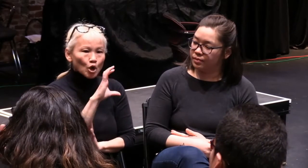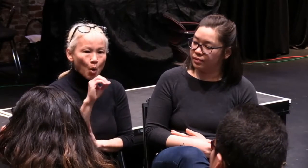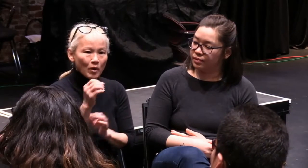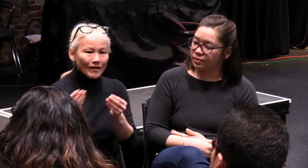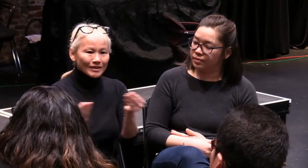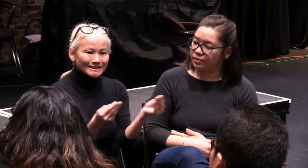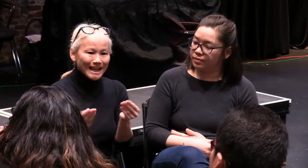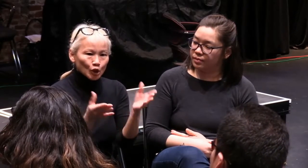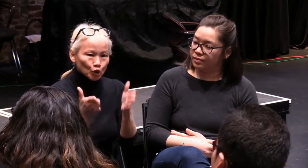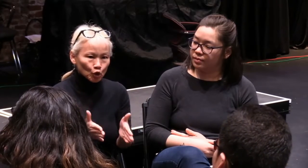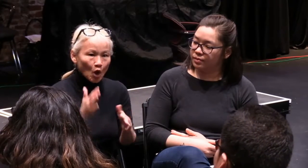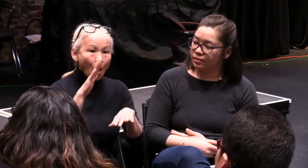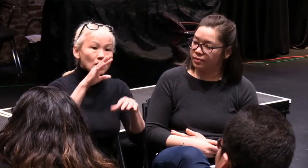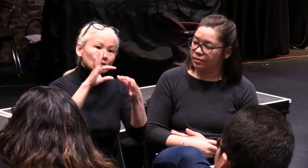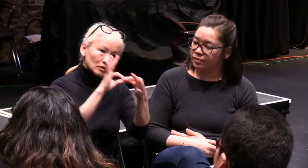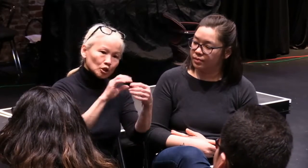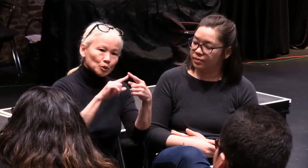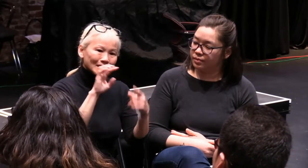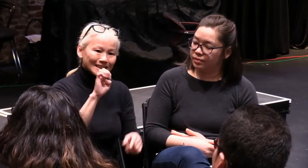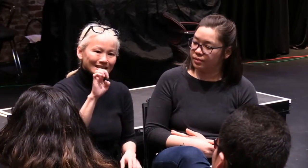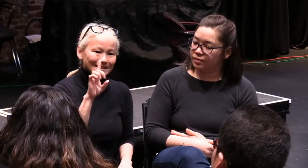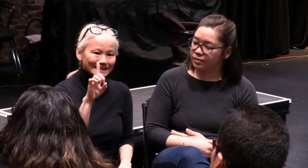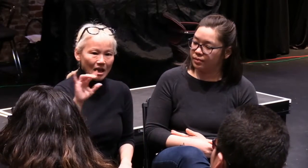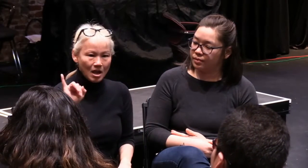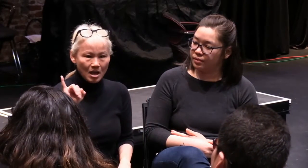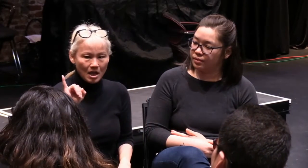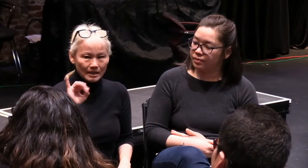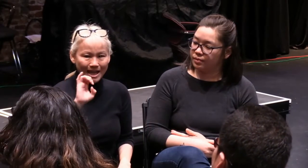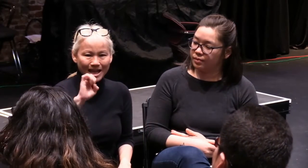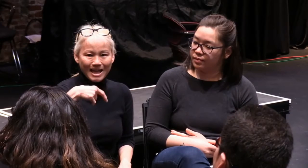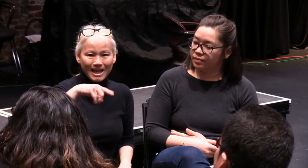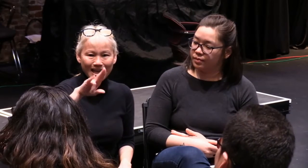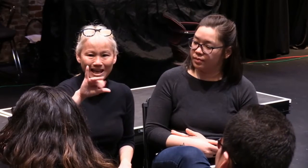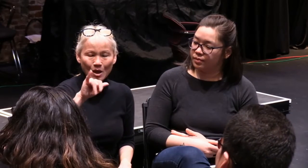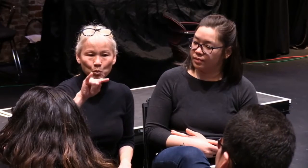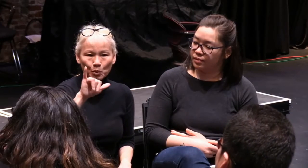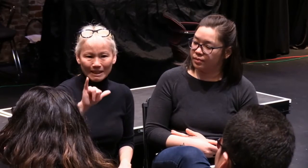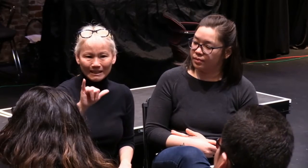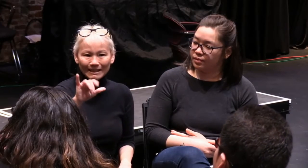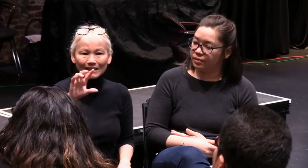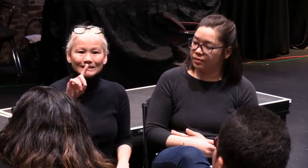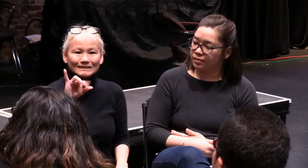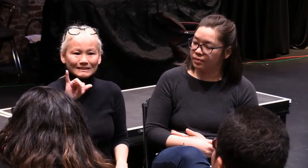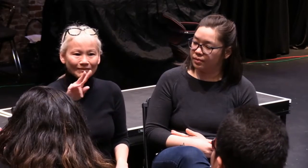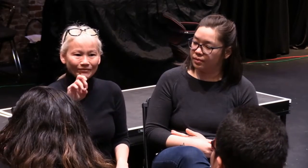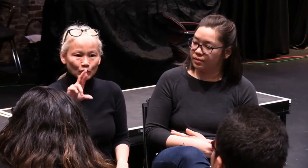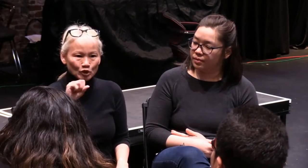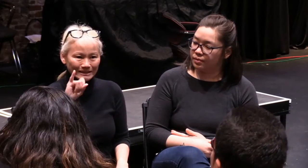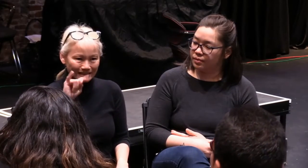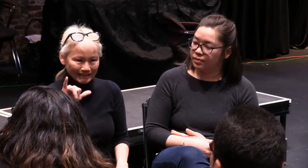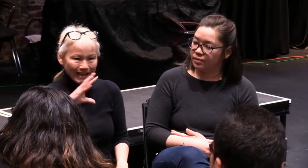hired to be one of the co-facilitators of their EDI programming, Equity, Diversity and Inclusion.